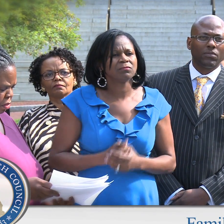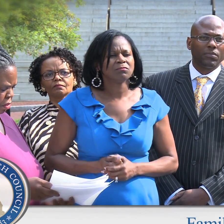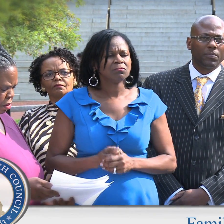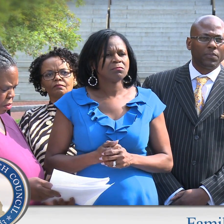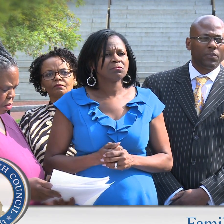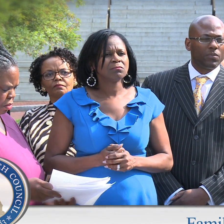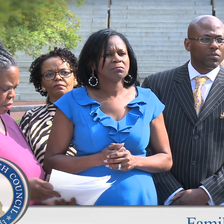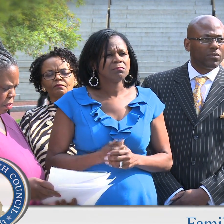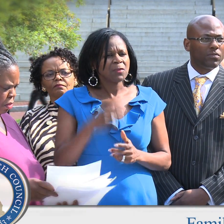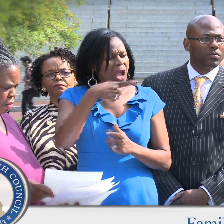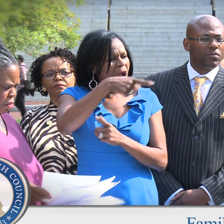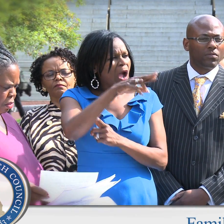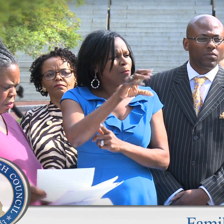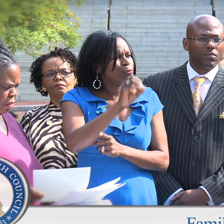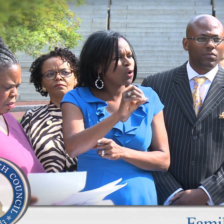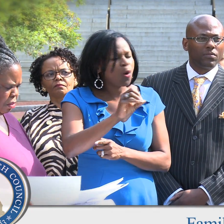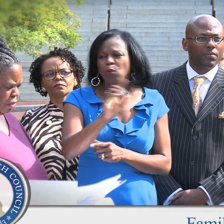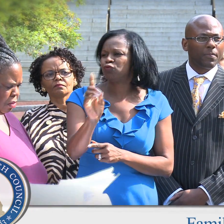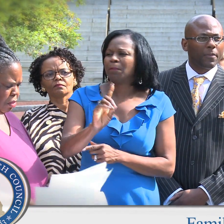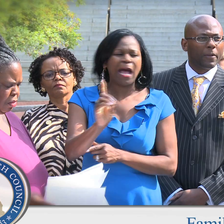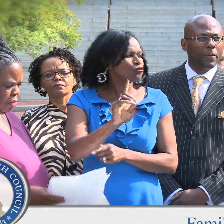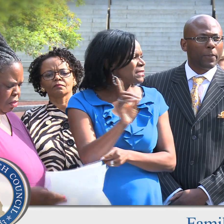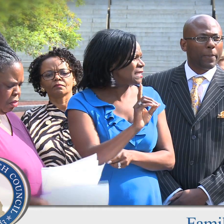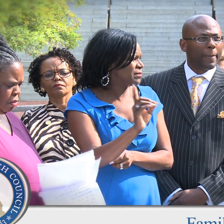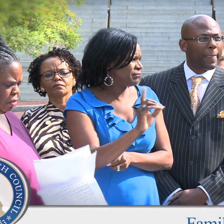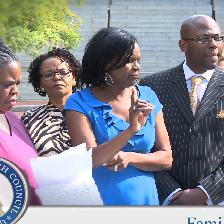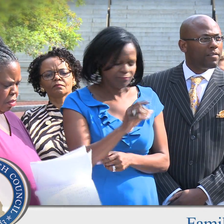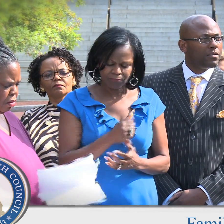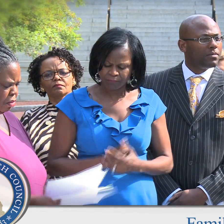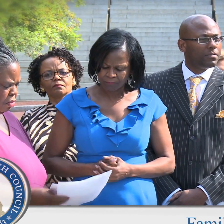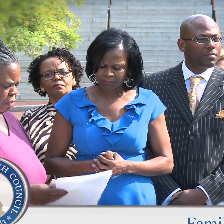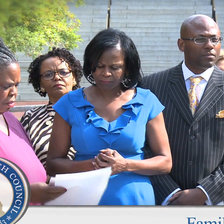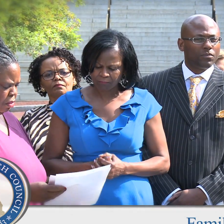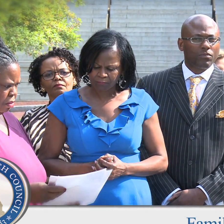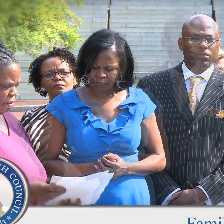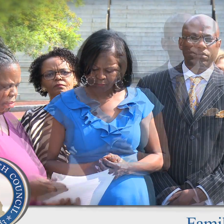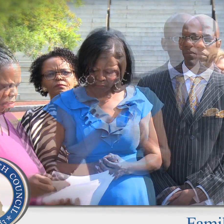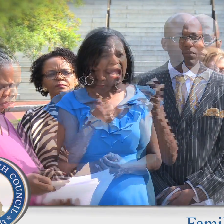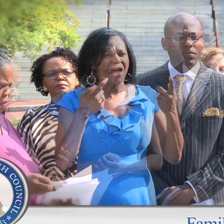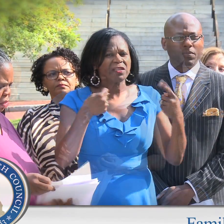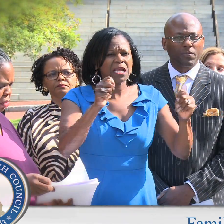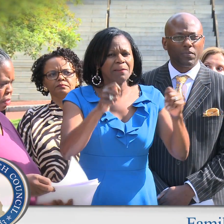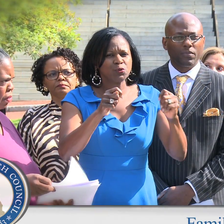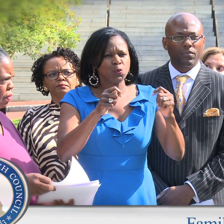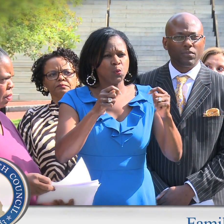participate in the political process. I am pro-democracy.